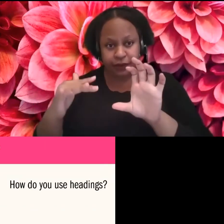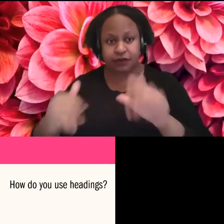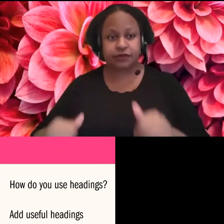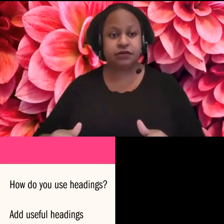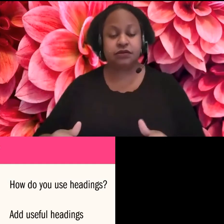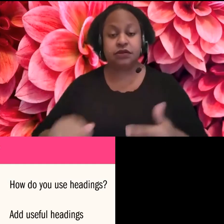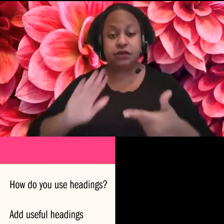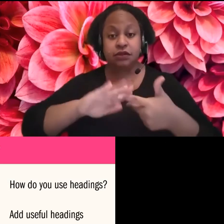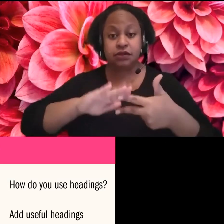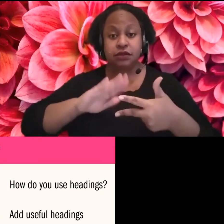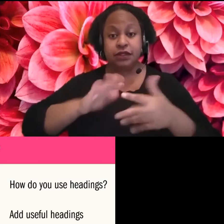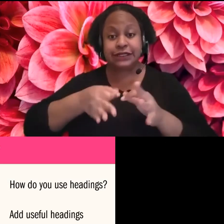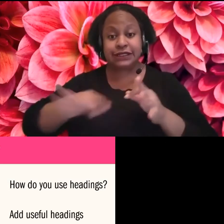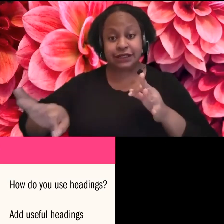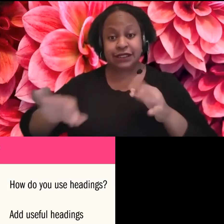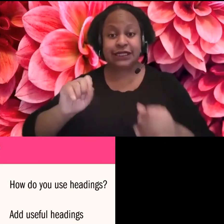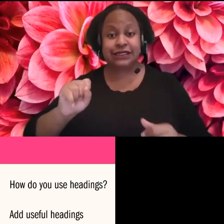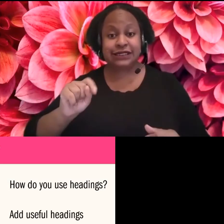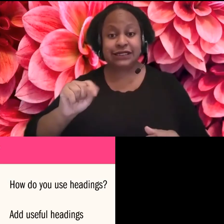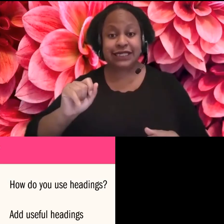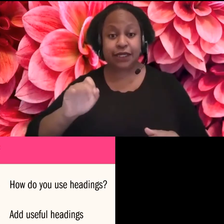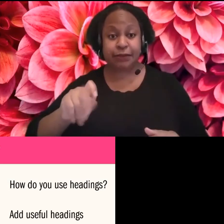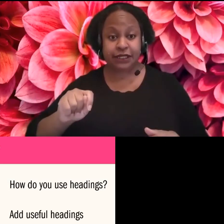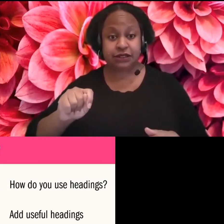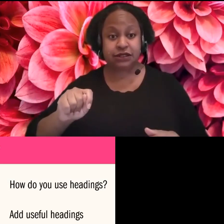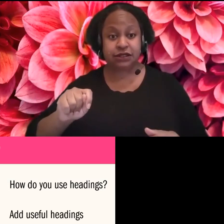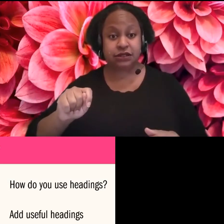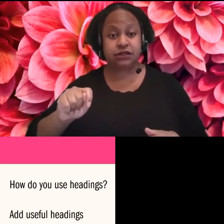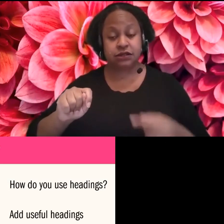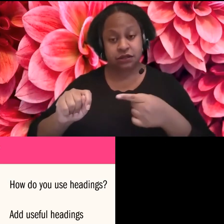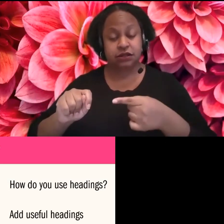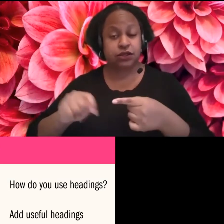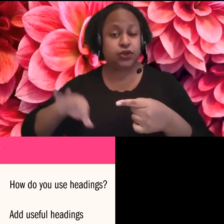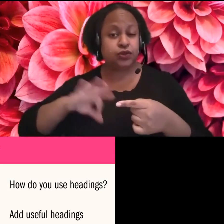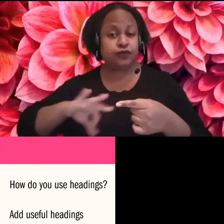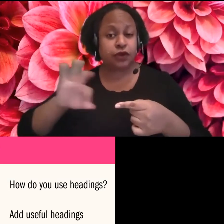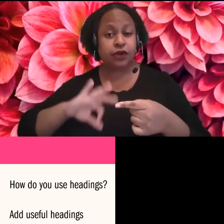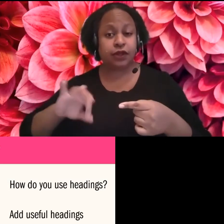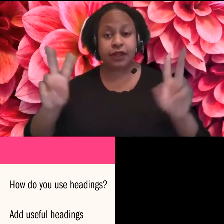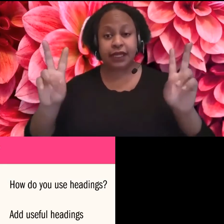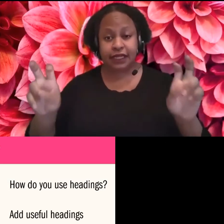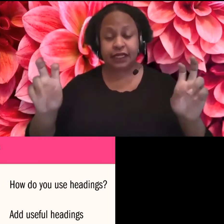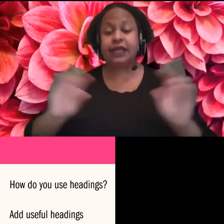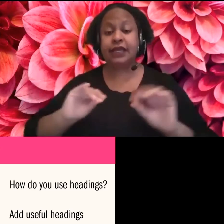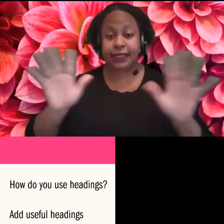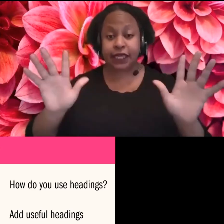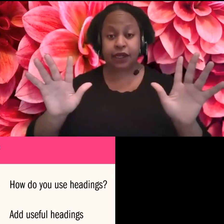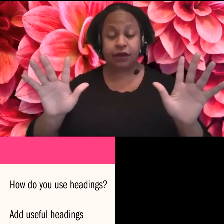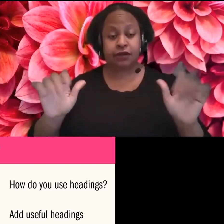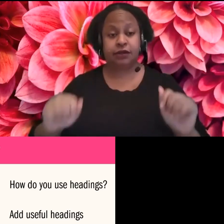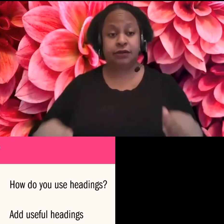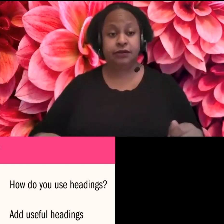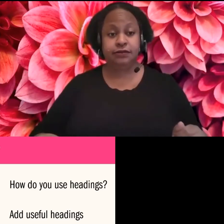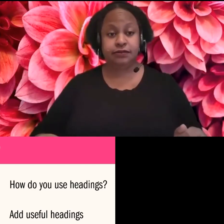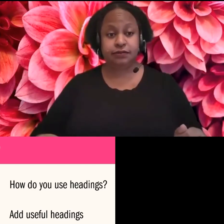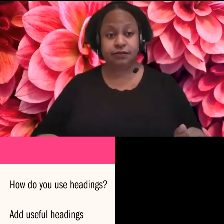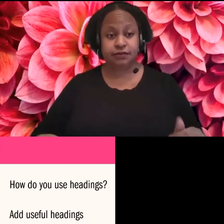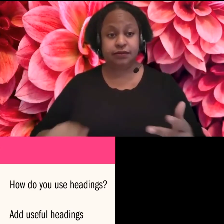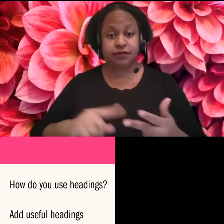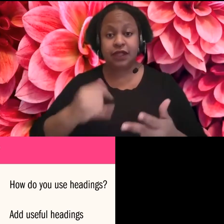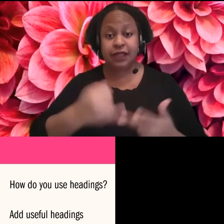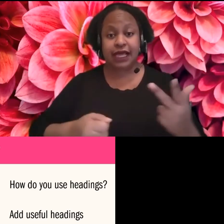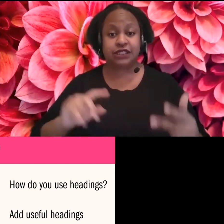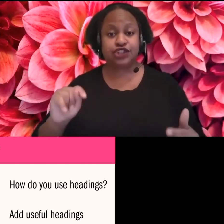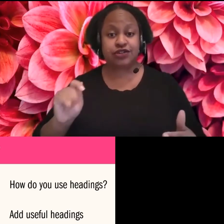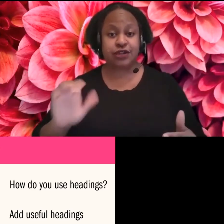statement headings. So add useful headings. These are still good. They're clear. Um, the last one